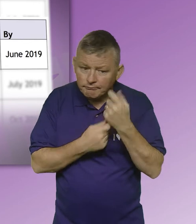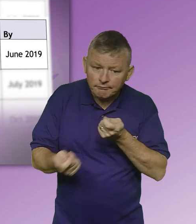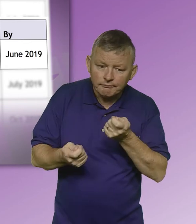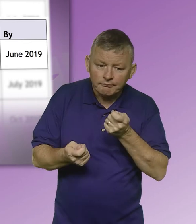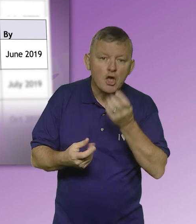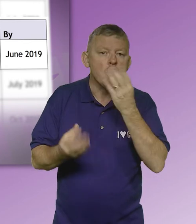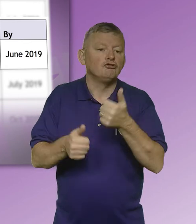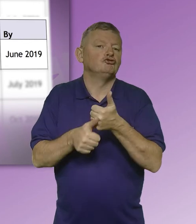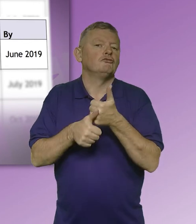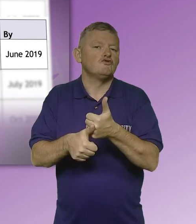Learning Support